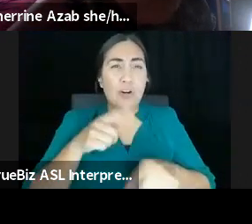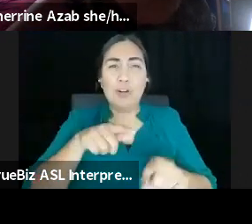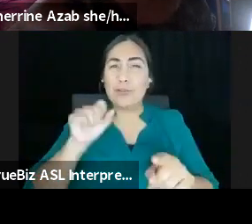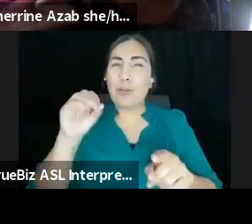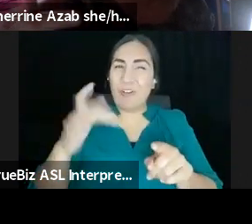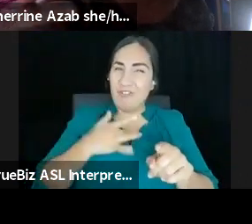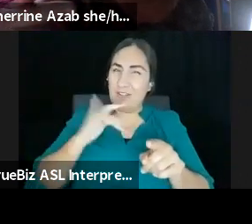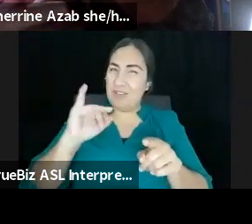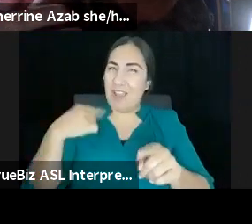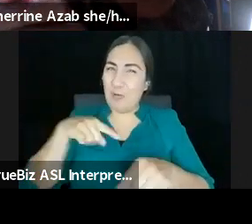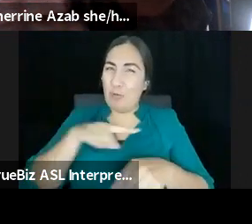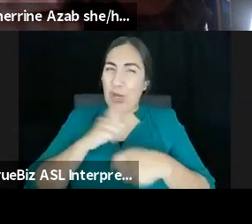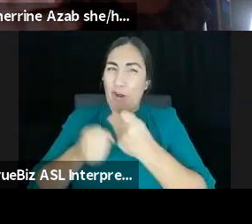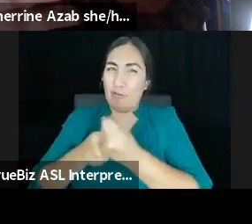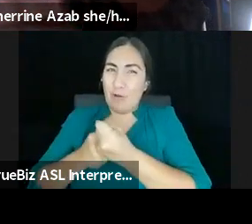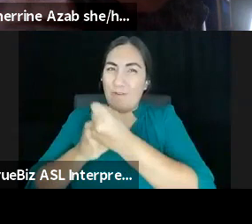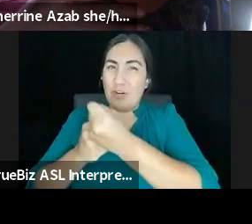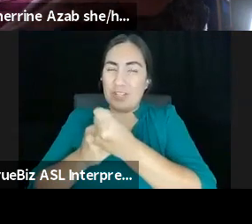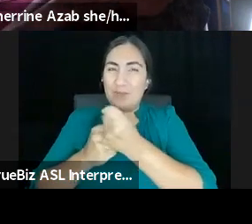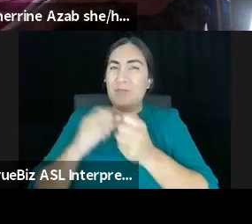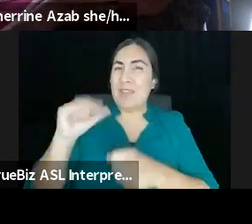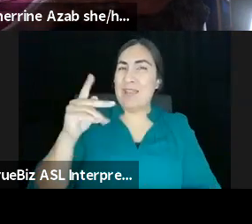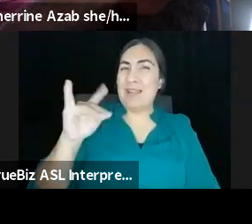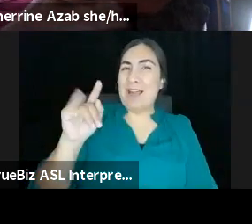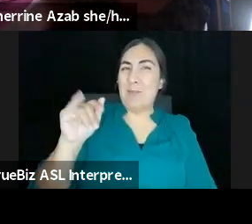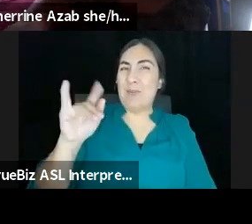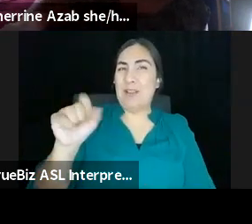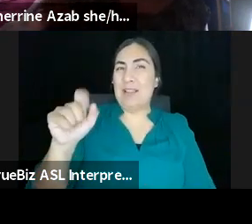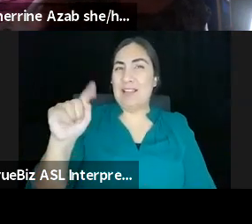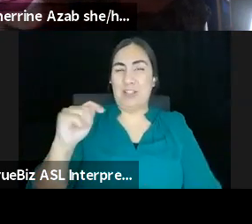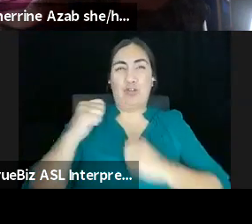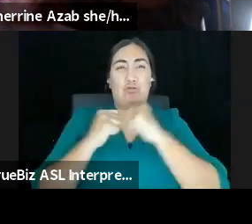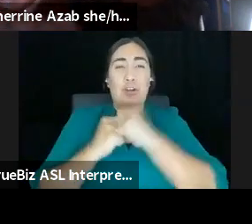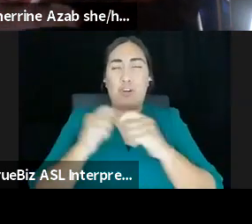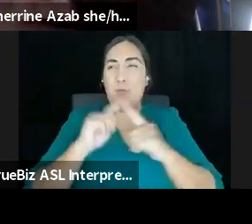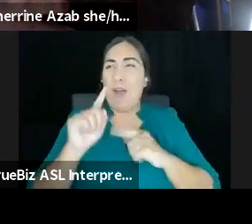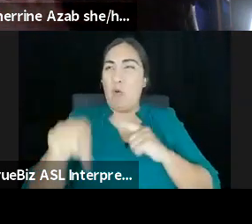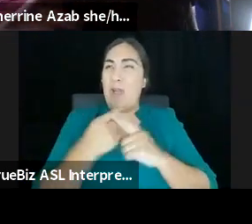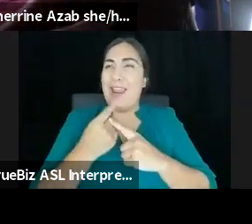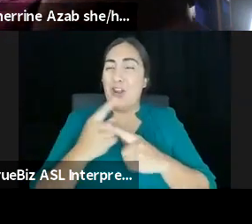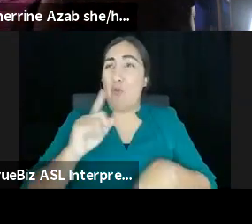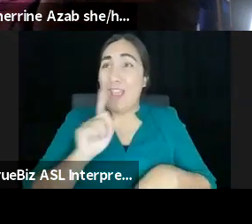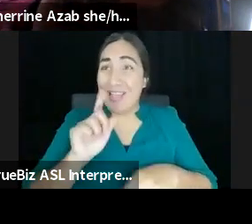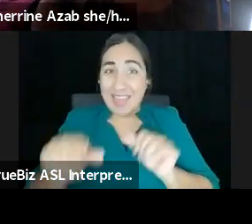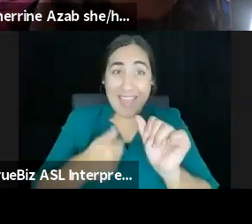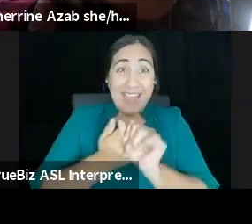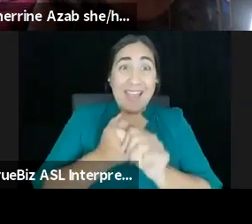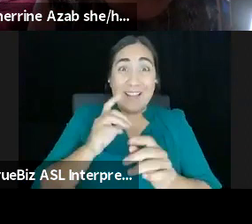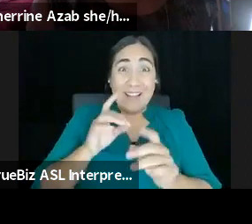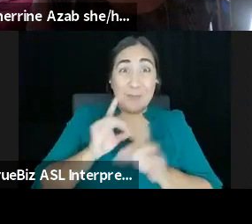when we was like. Like ours, the spirit of it, of what we were doing was the opposite of that. And so we,